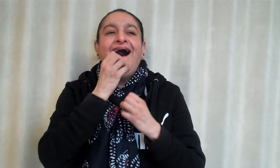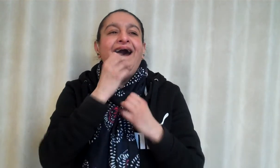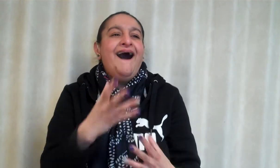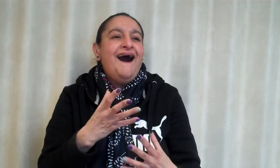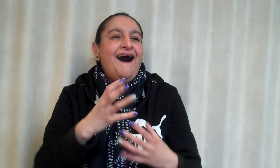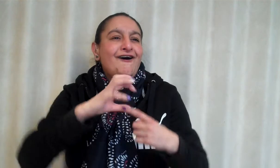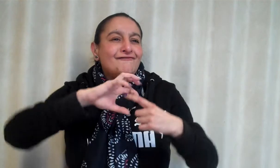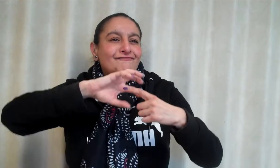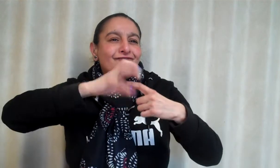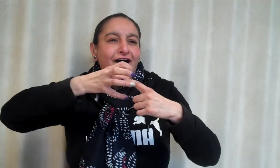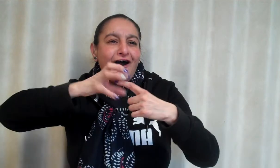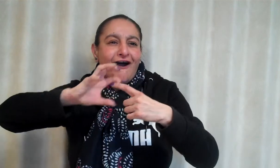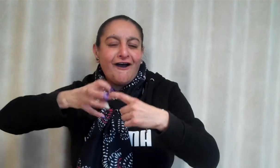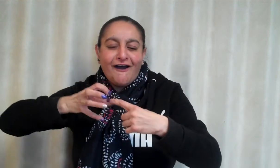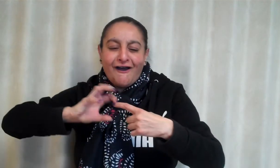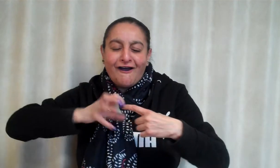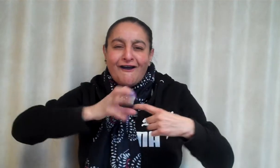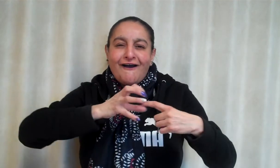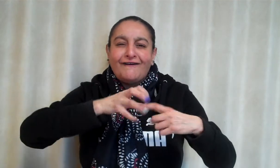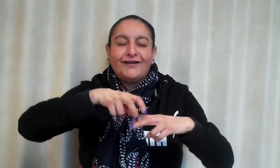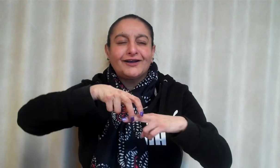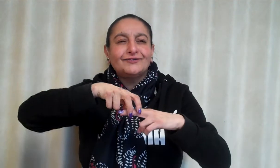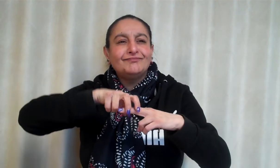There was a beautiful rock.